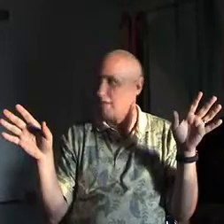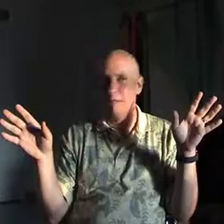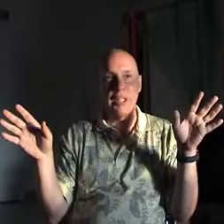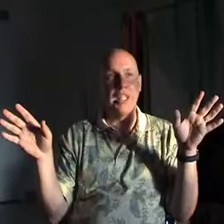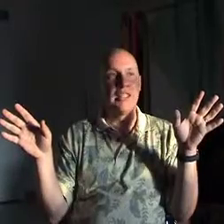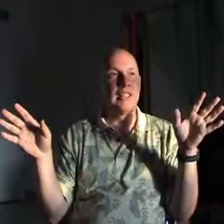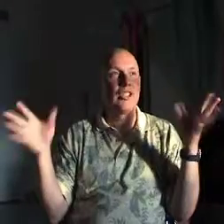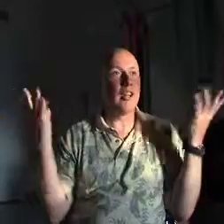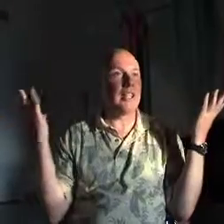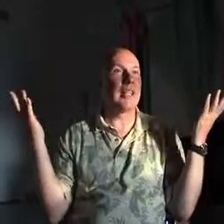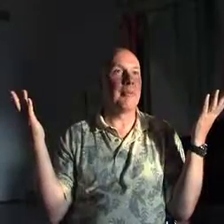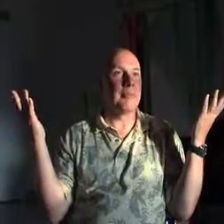Because it's all the same.